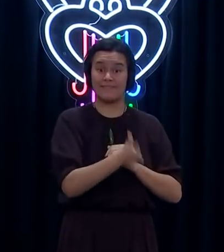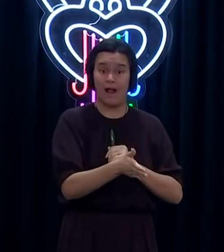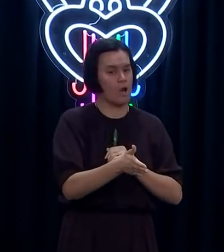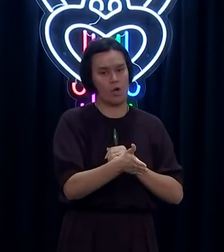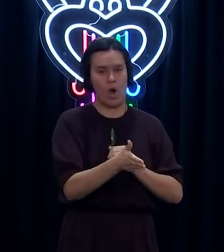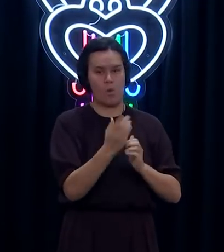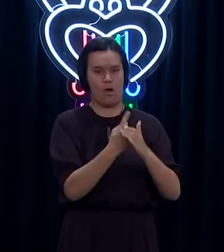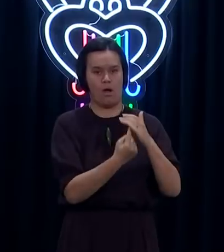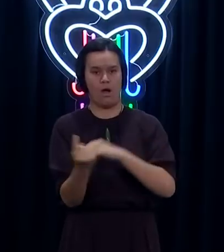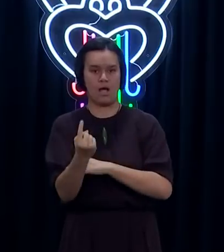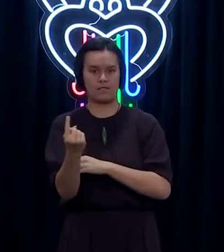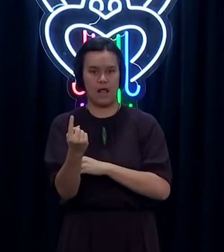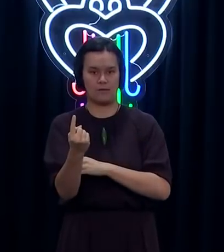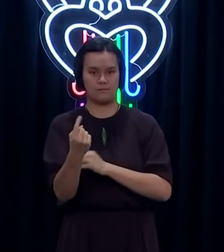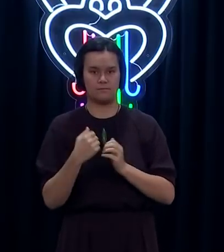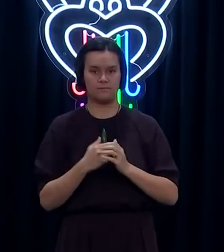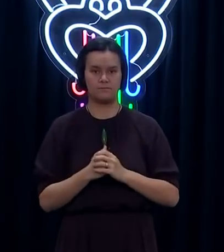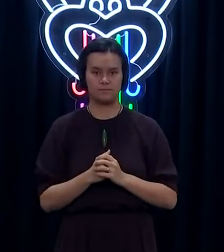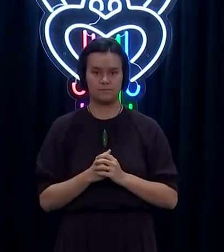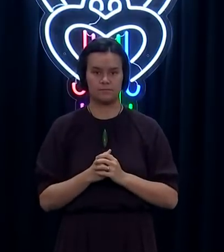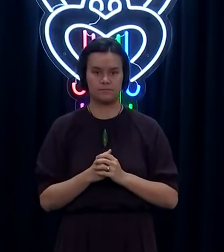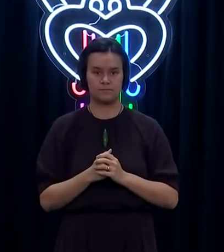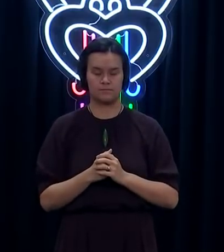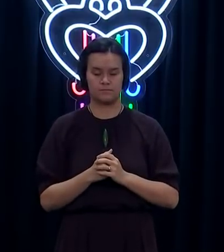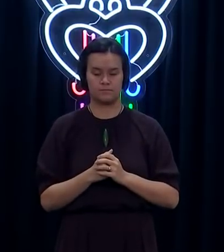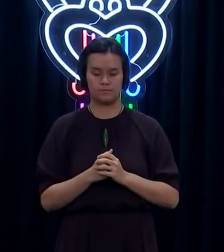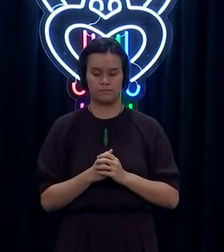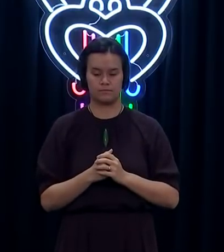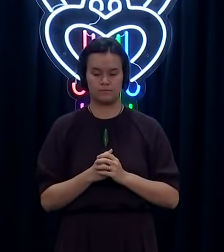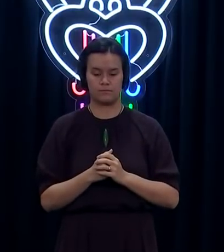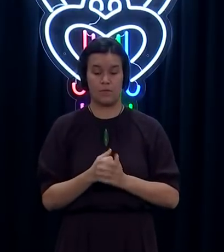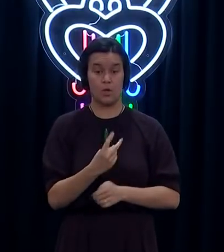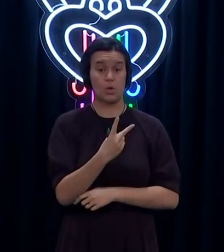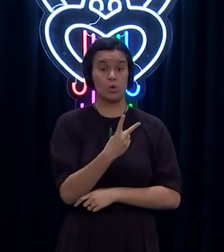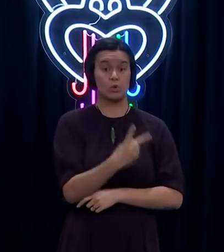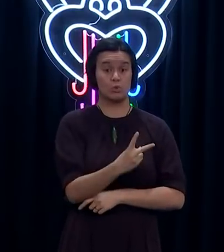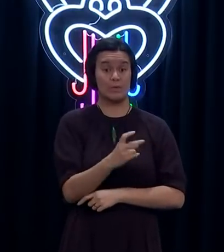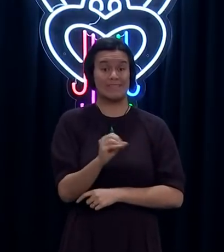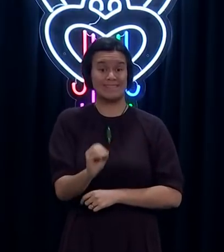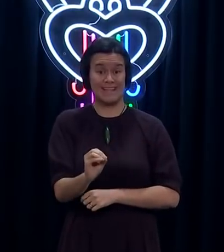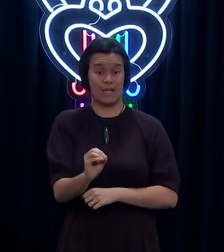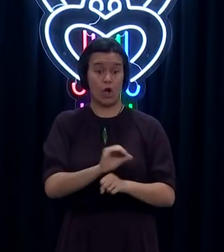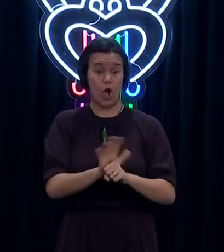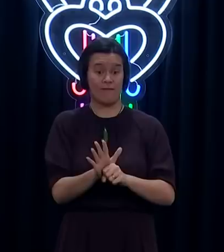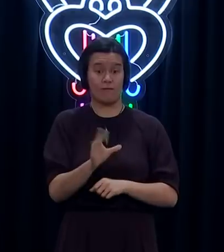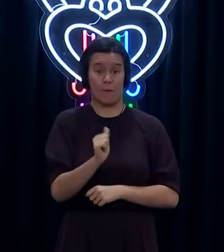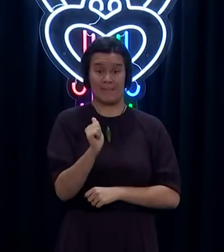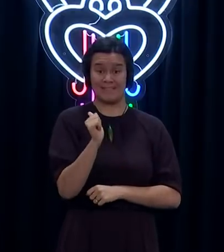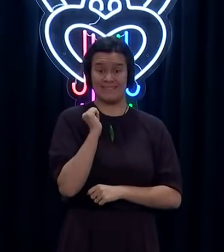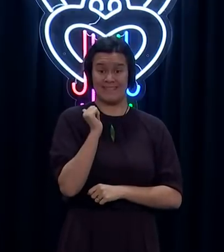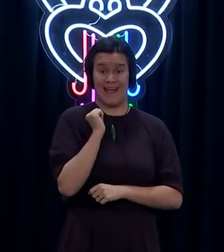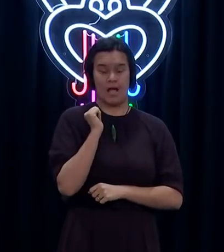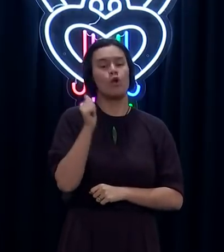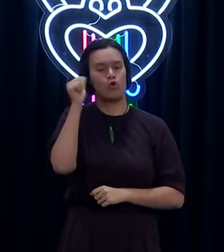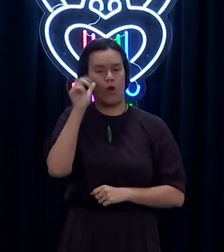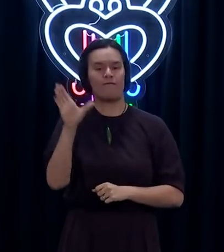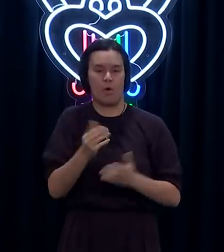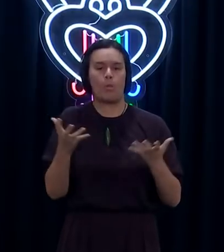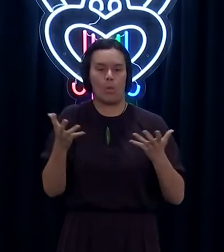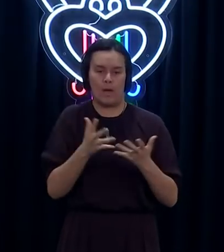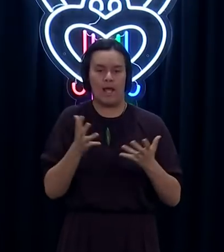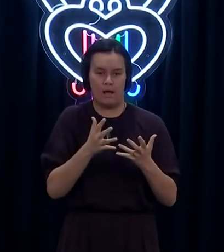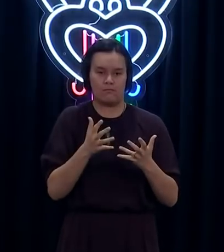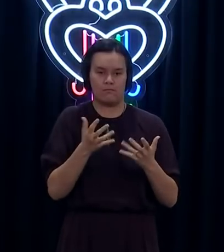yesterday's cases, all 20 have now been linked to existing cases, with 18 being household contacts.